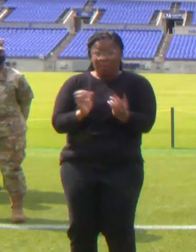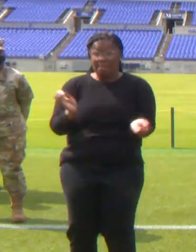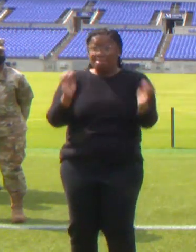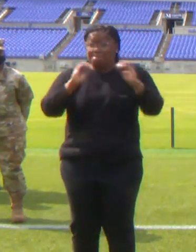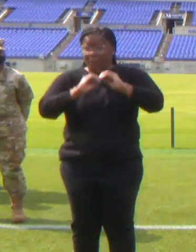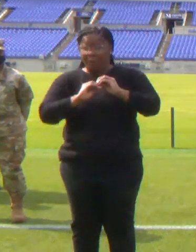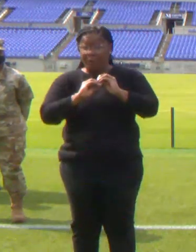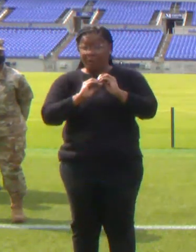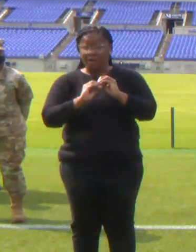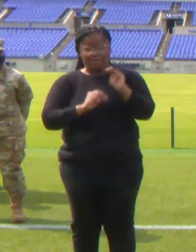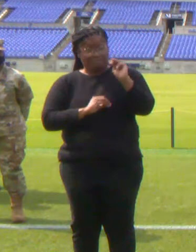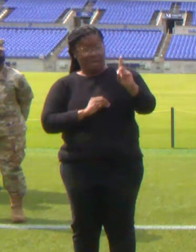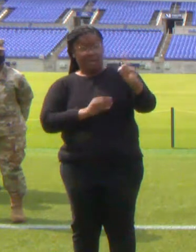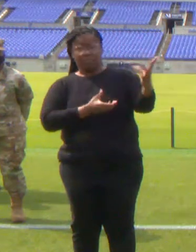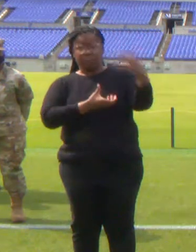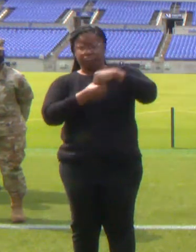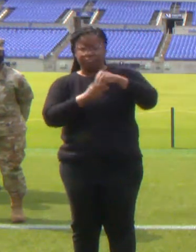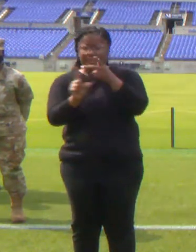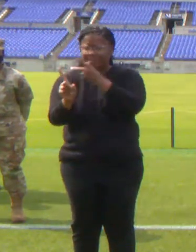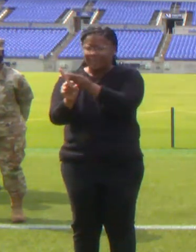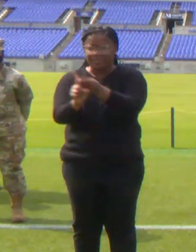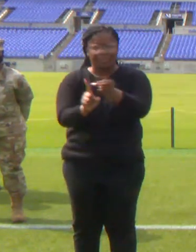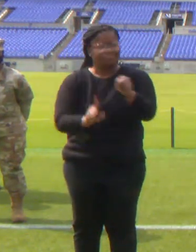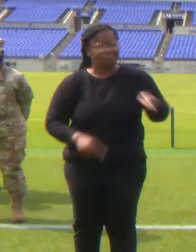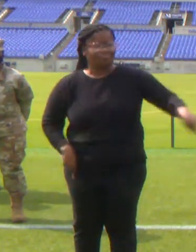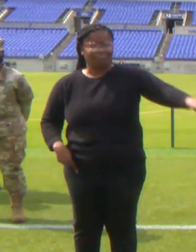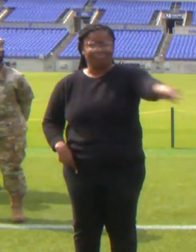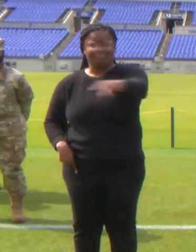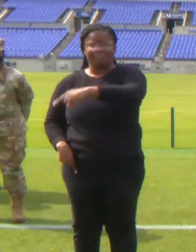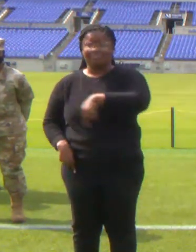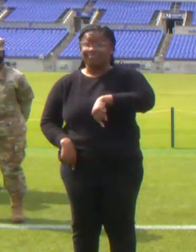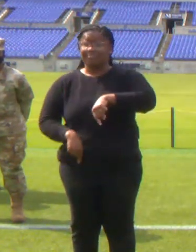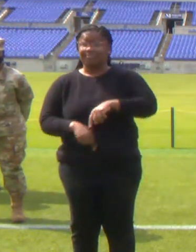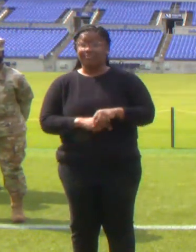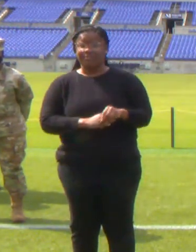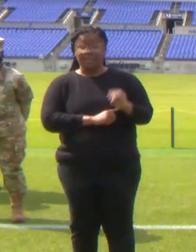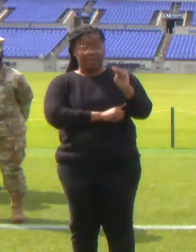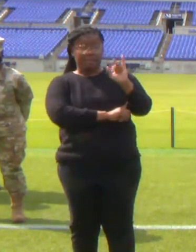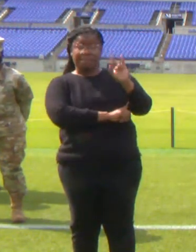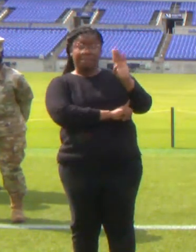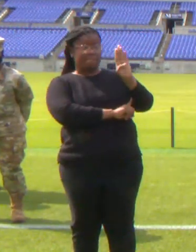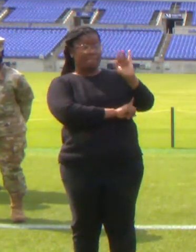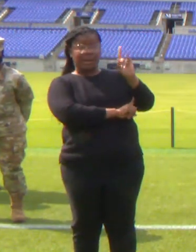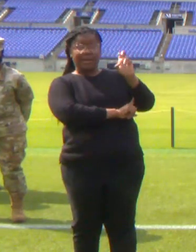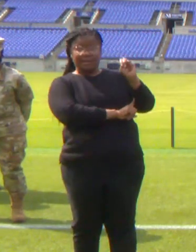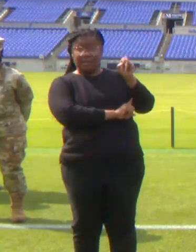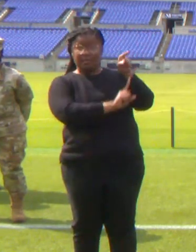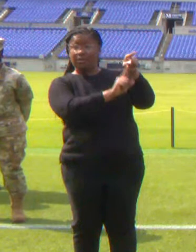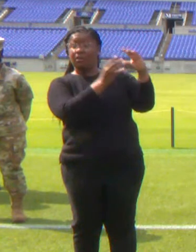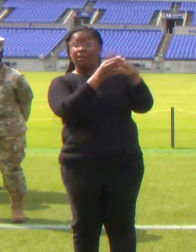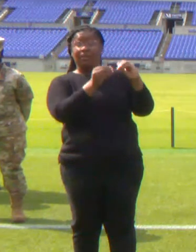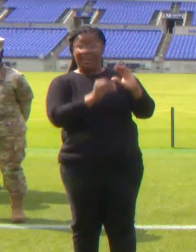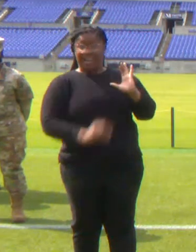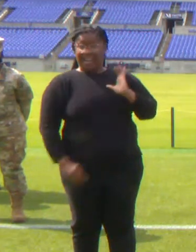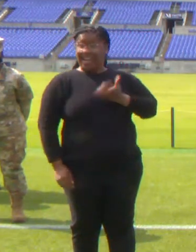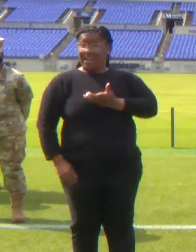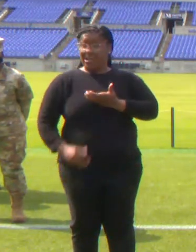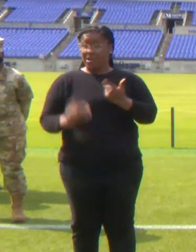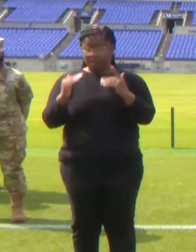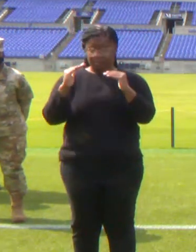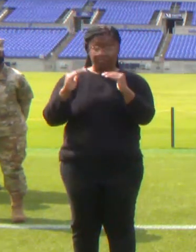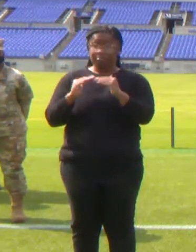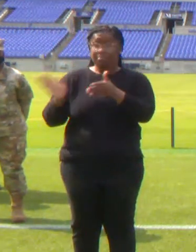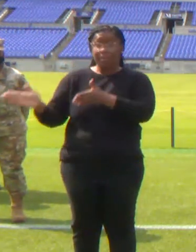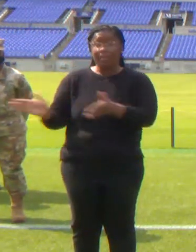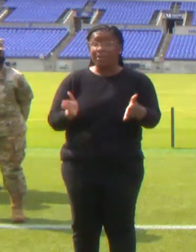has recently recognized Maryland's vaccine equity plan as one of the most advanced in the country. And